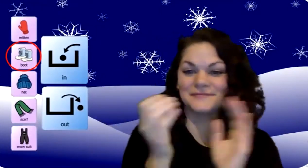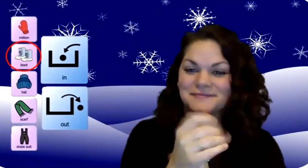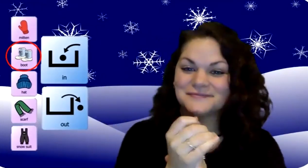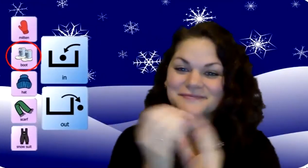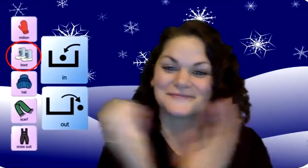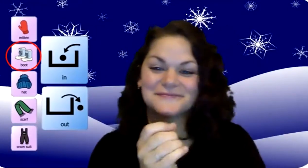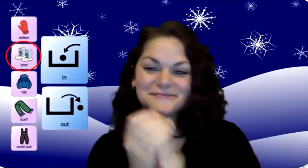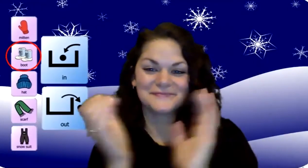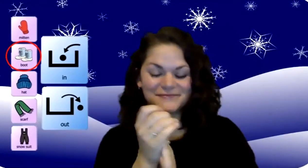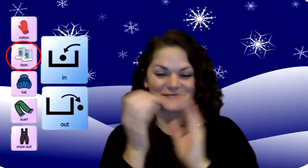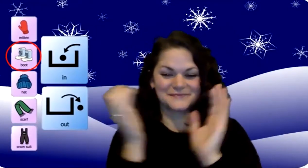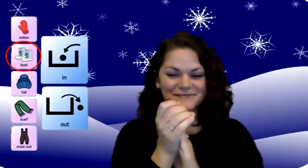what it's all about.